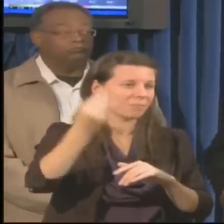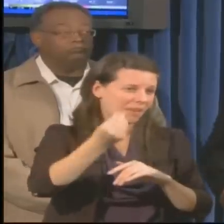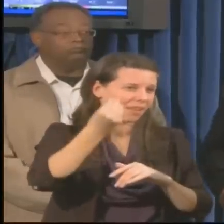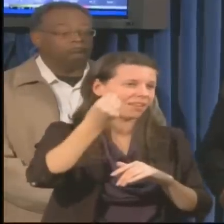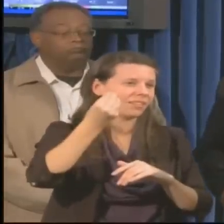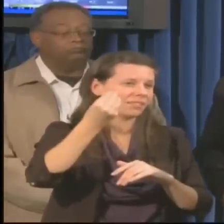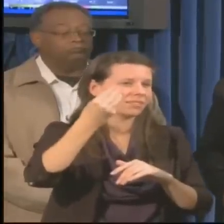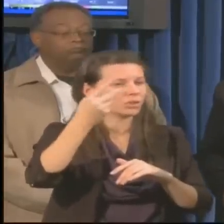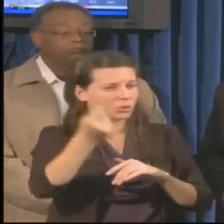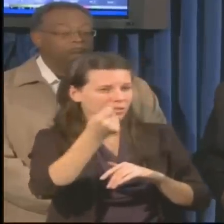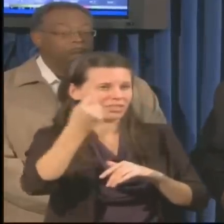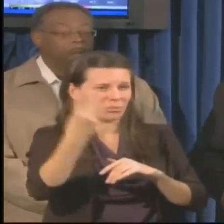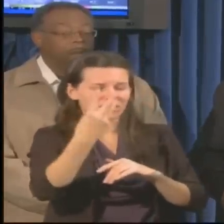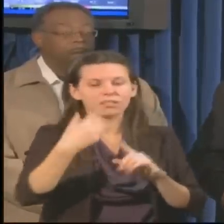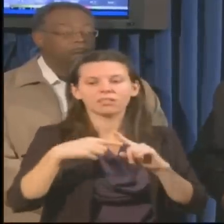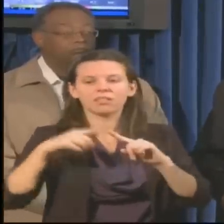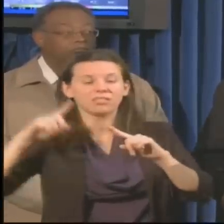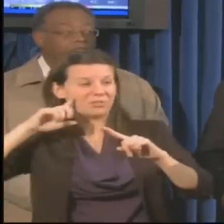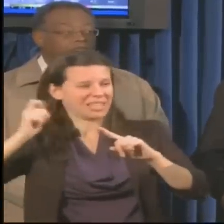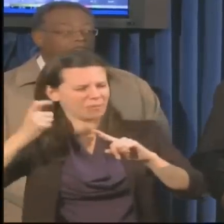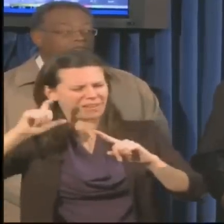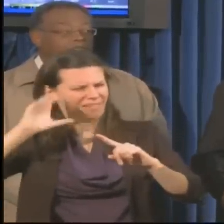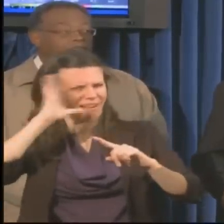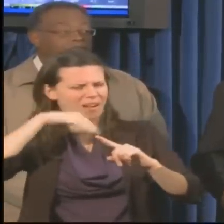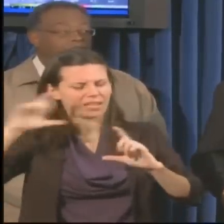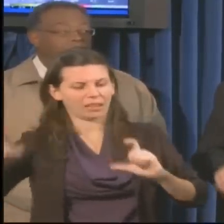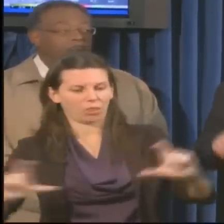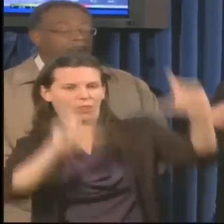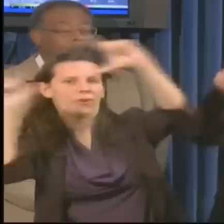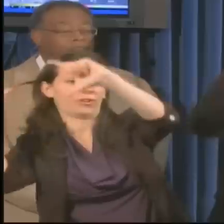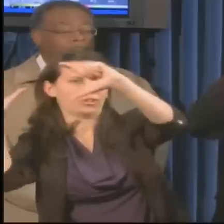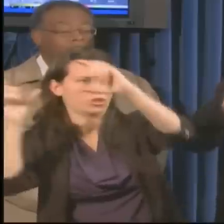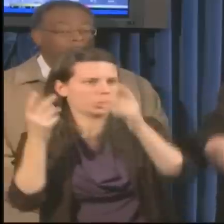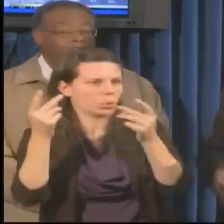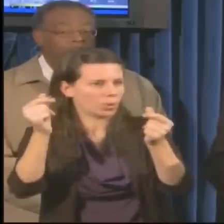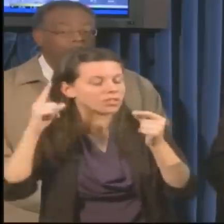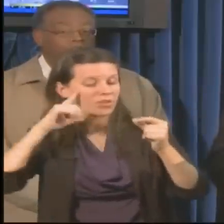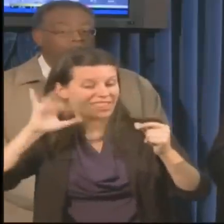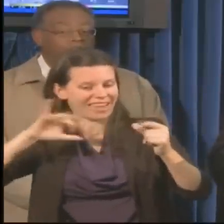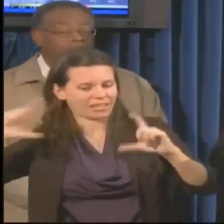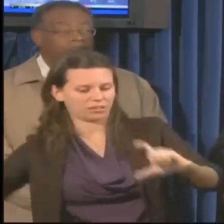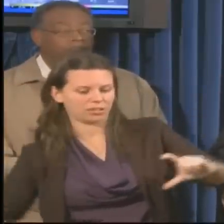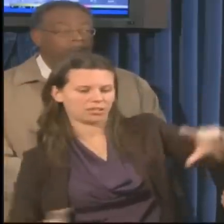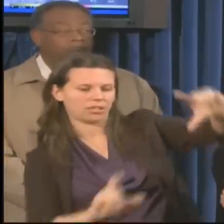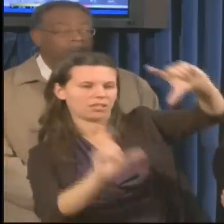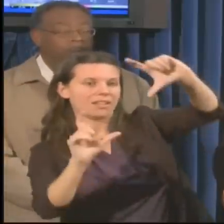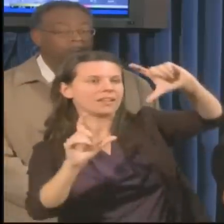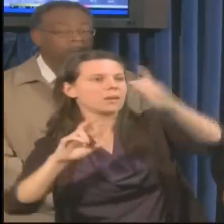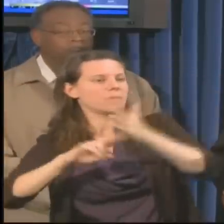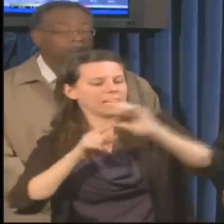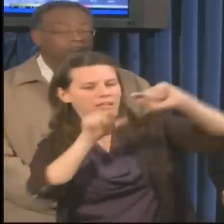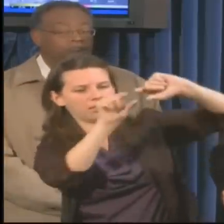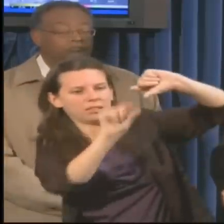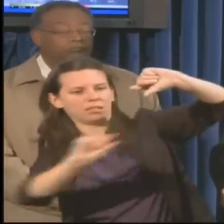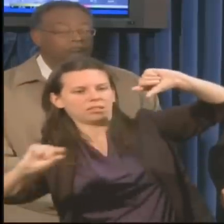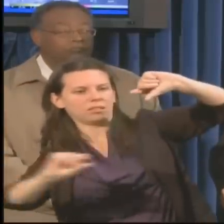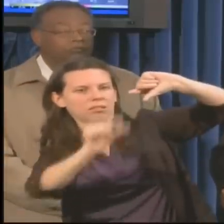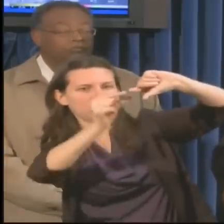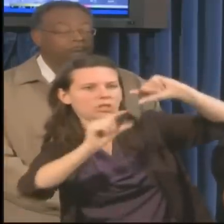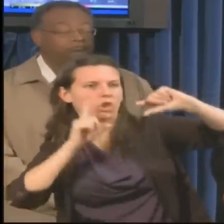that quick left hook into the Delaware Bay and into New Jersey. And so that wraparound effect of the backside of the storm is going to create